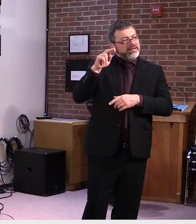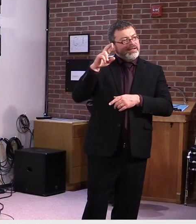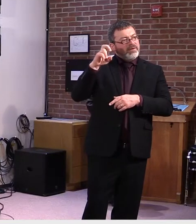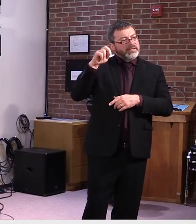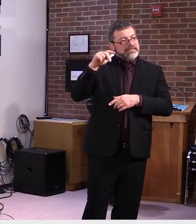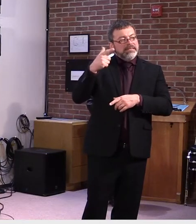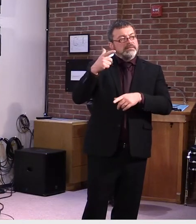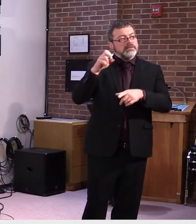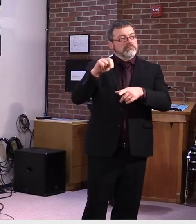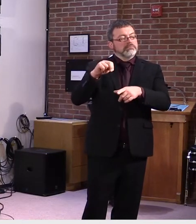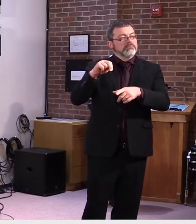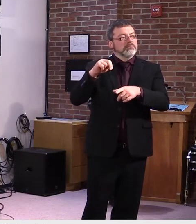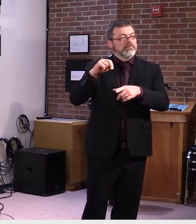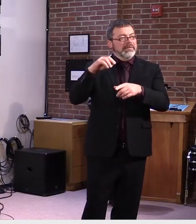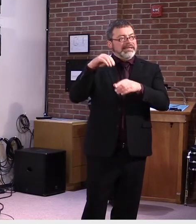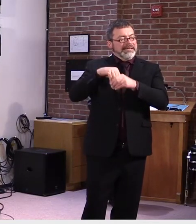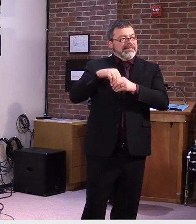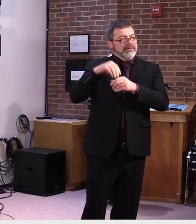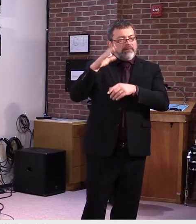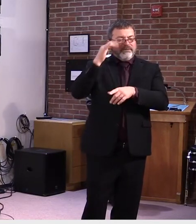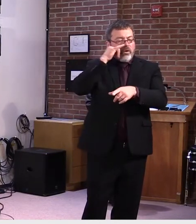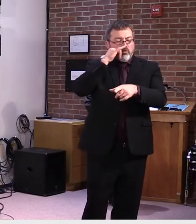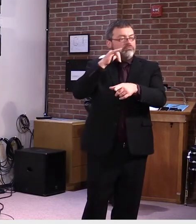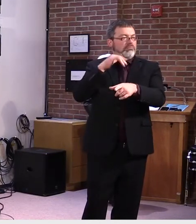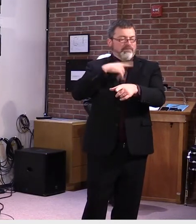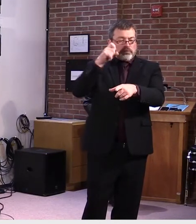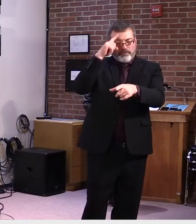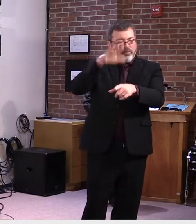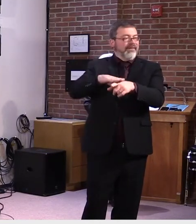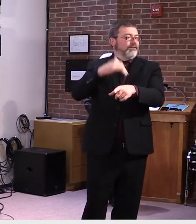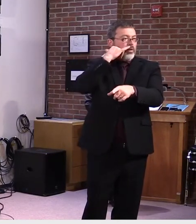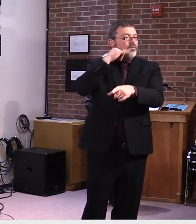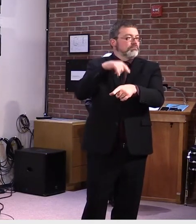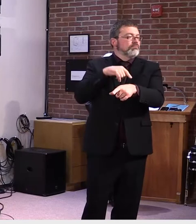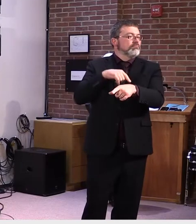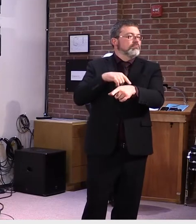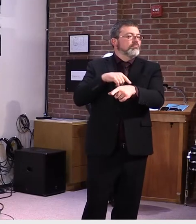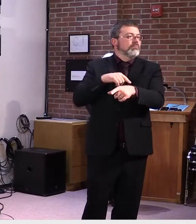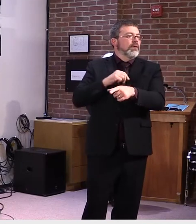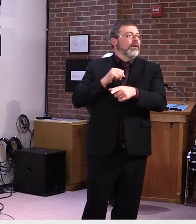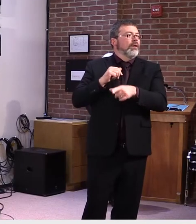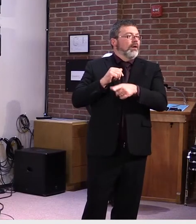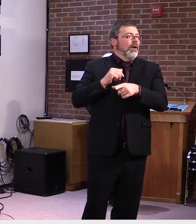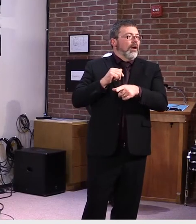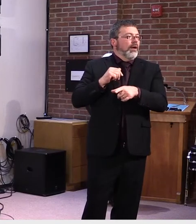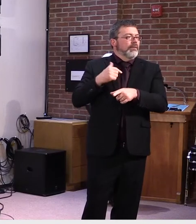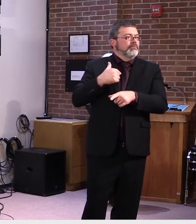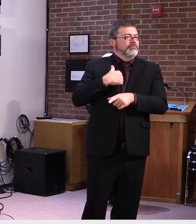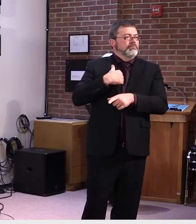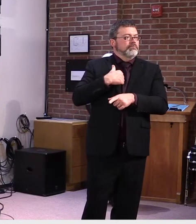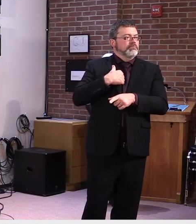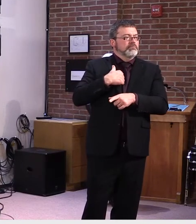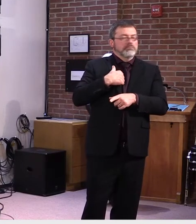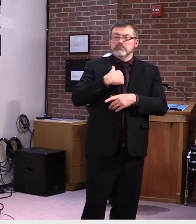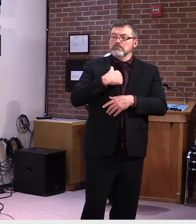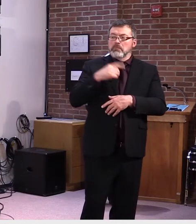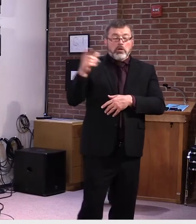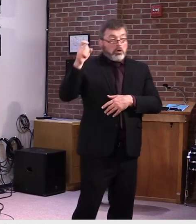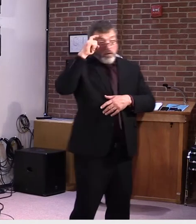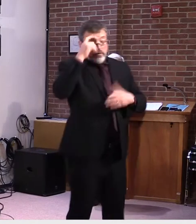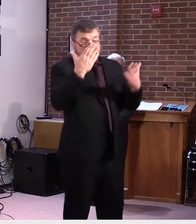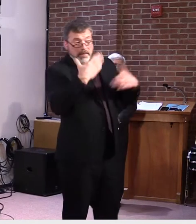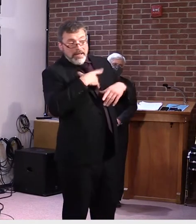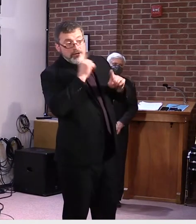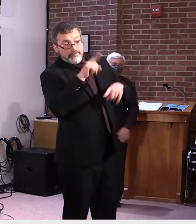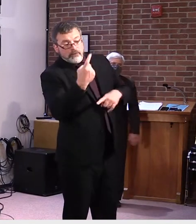I'll see if I can answer it first, but go ahead. Okay. Uh, I know you earmarked, uh, Governor, about $20 million to